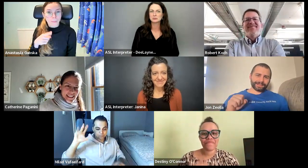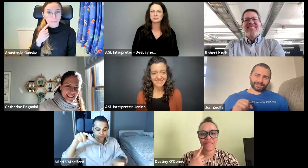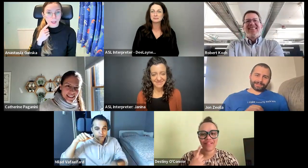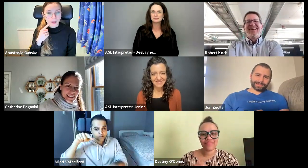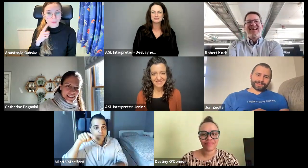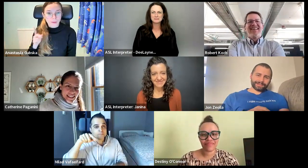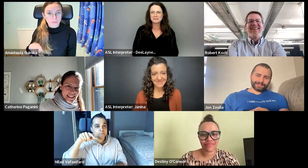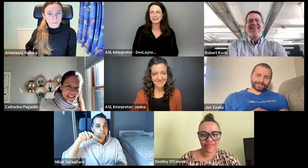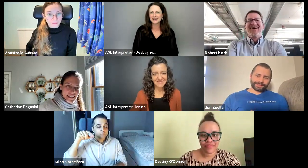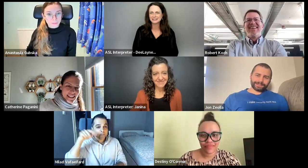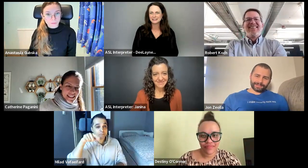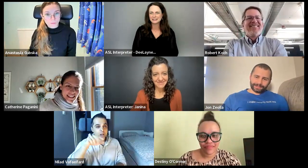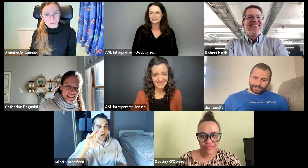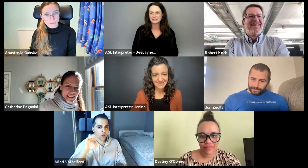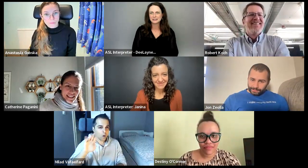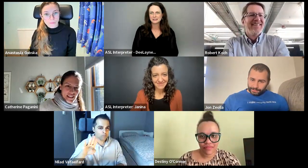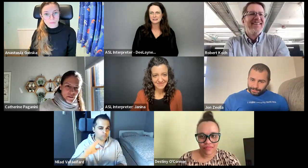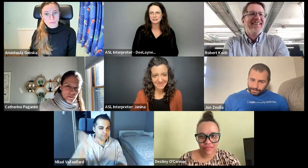come up to Milan.